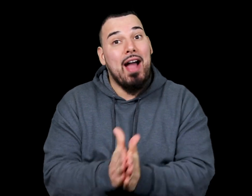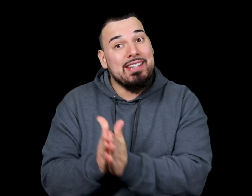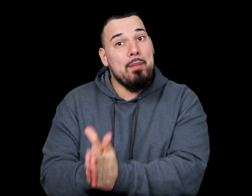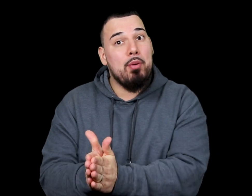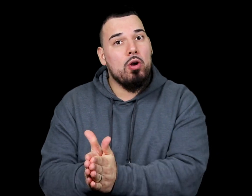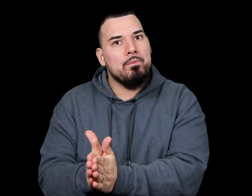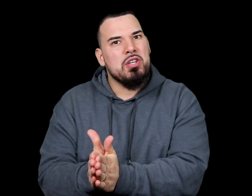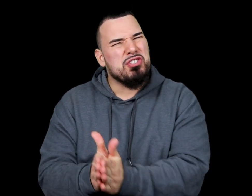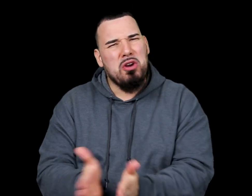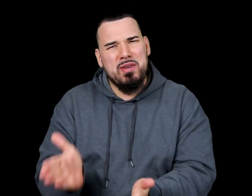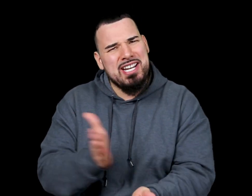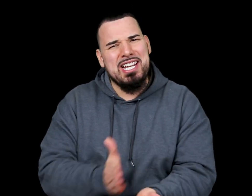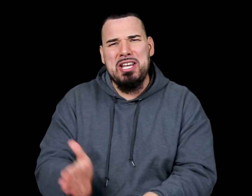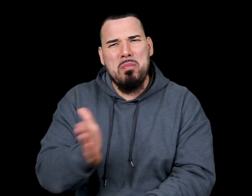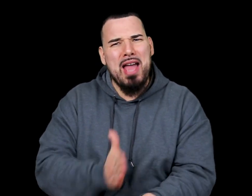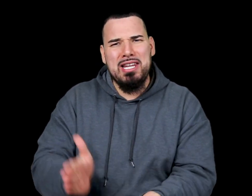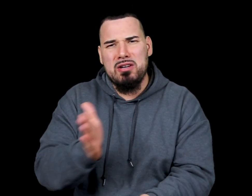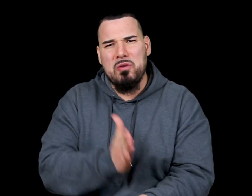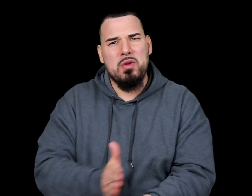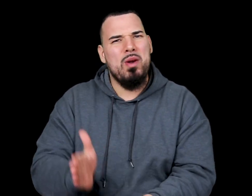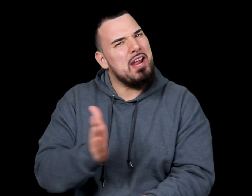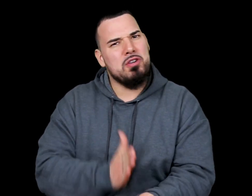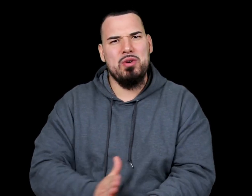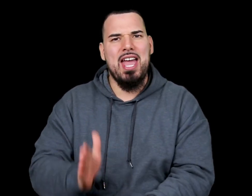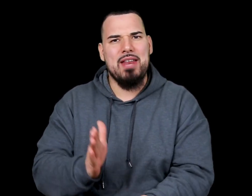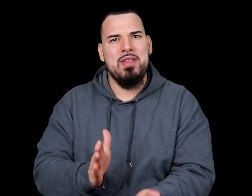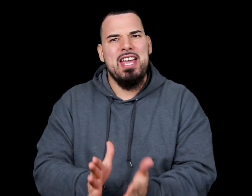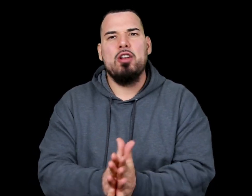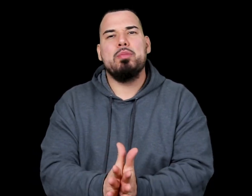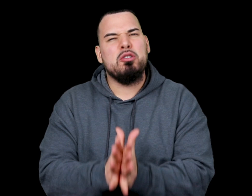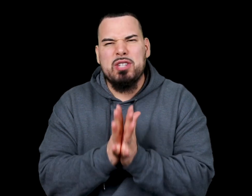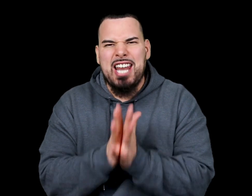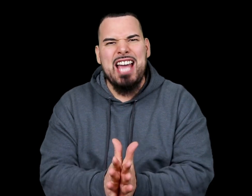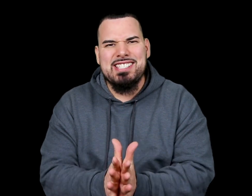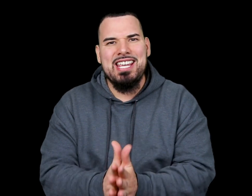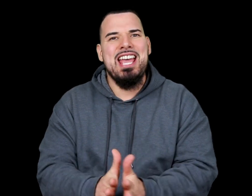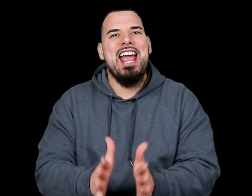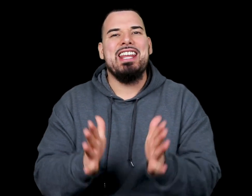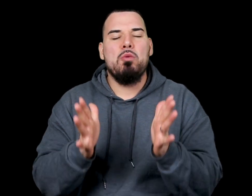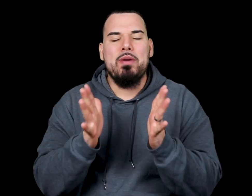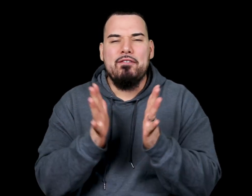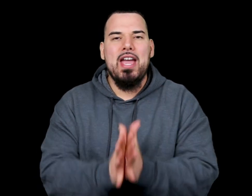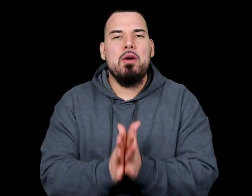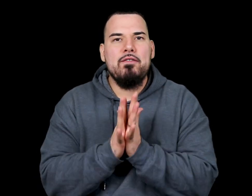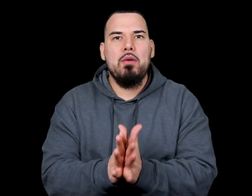find that book, start reading it little by little, whenever you can, it'll be relaxing and it will be very, very